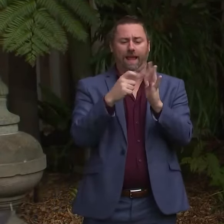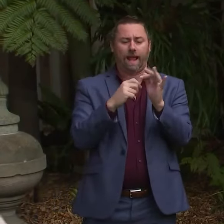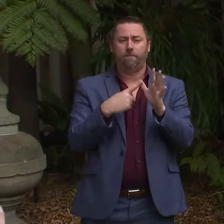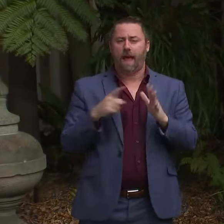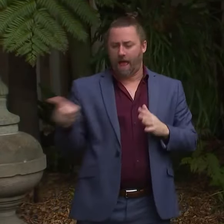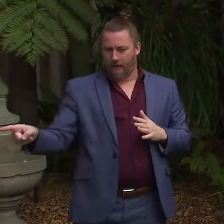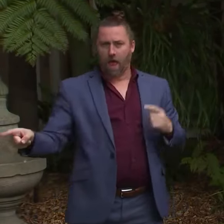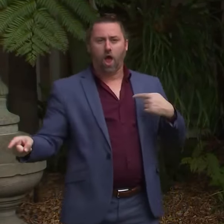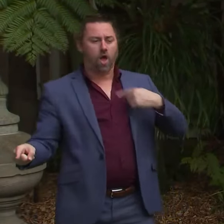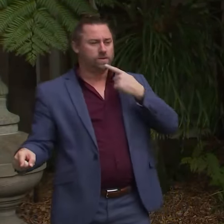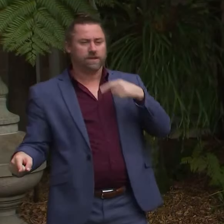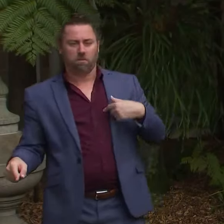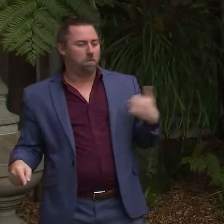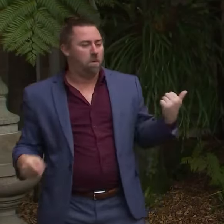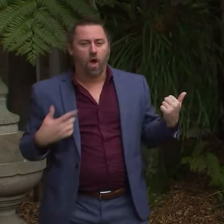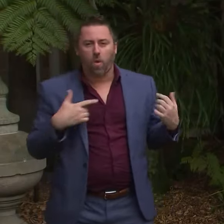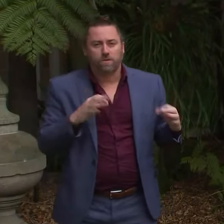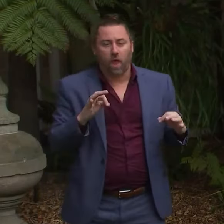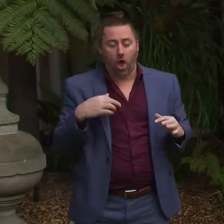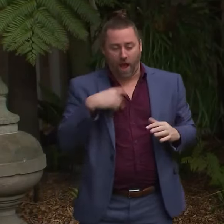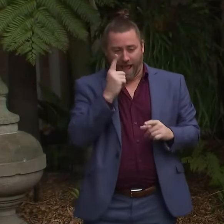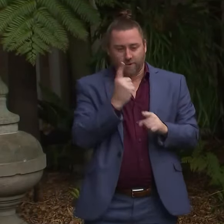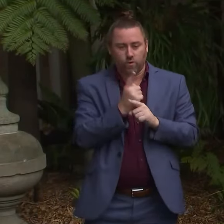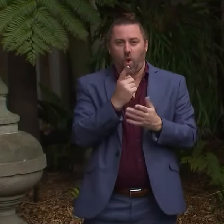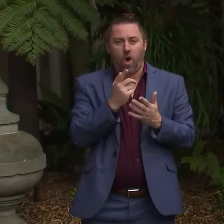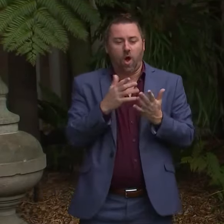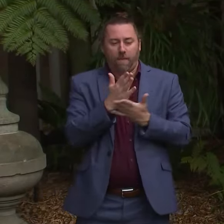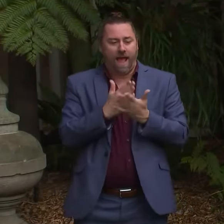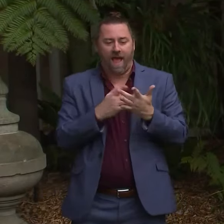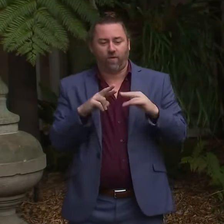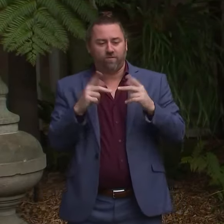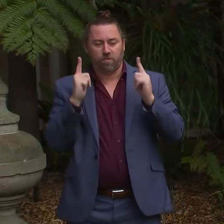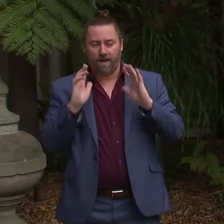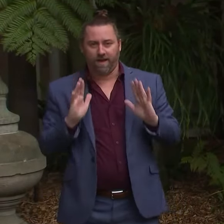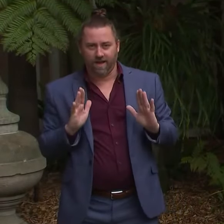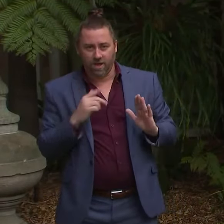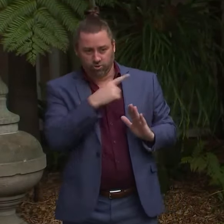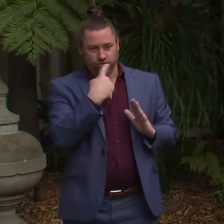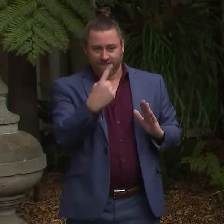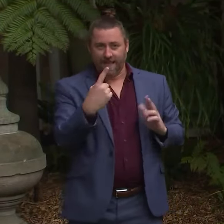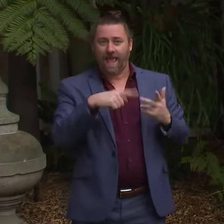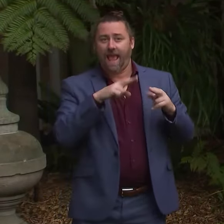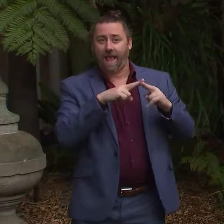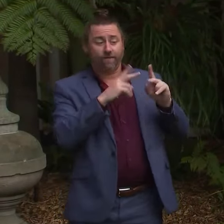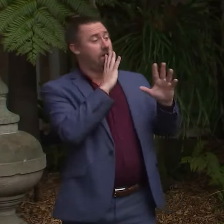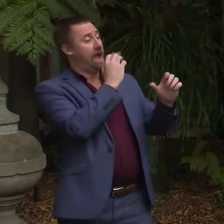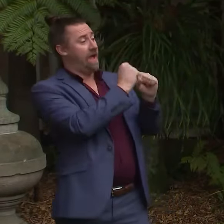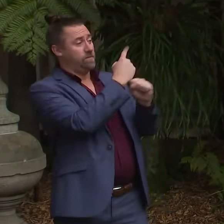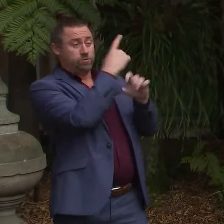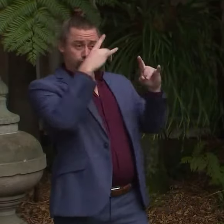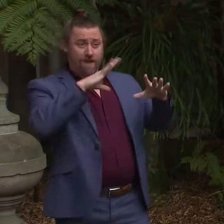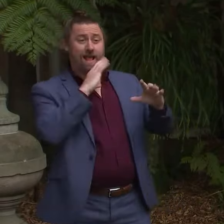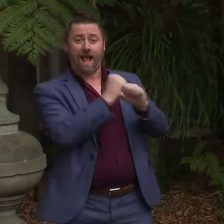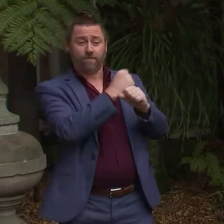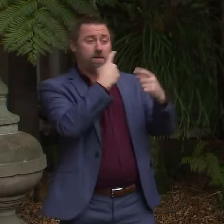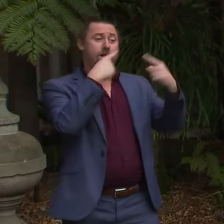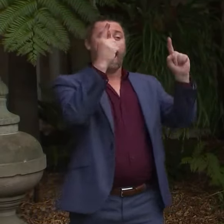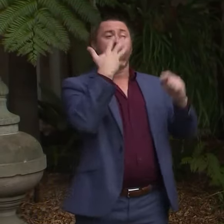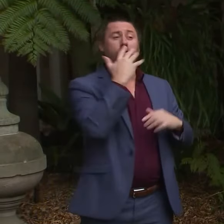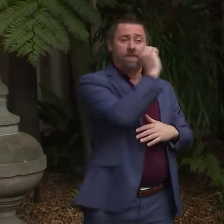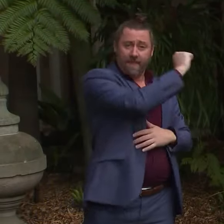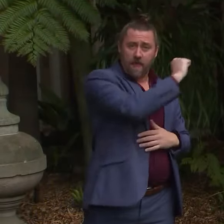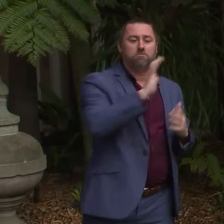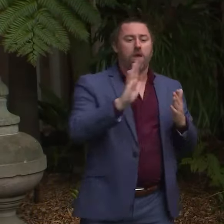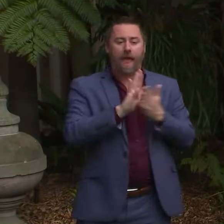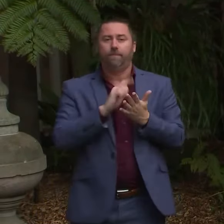I wasn't there. I'm not going to speak for the Premier. Her statement's very clear. She obviously, um, was willing to